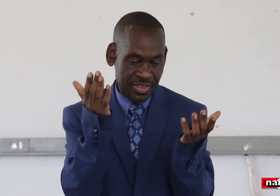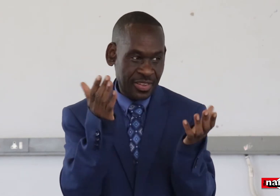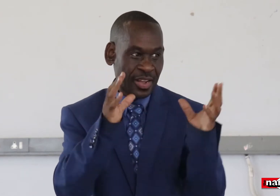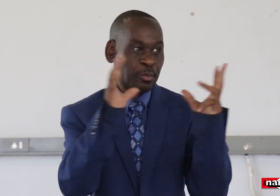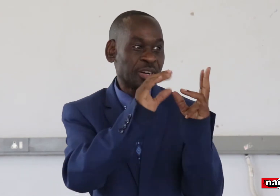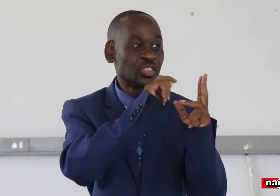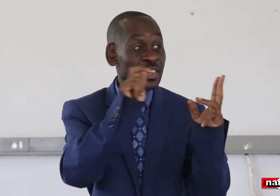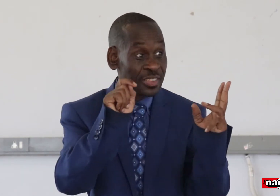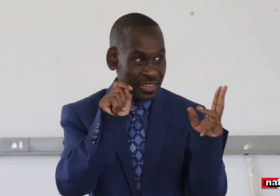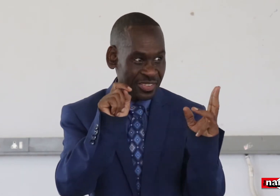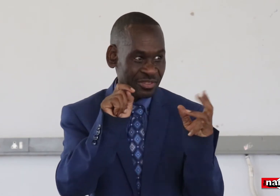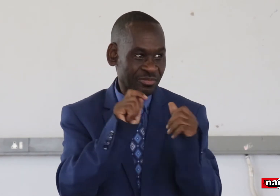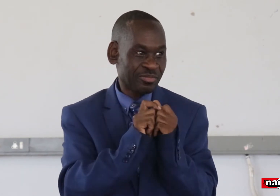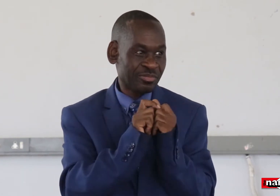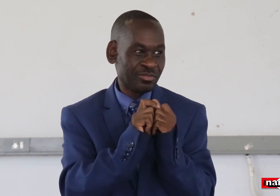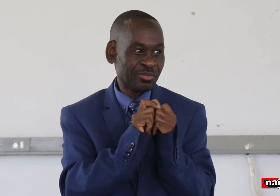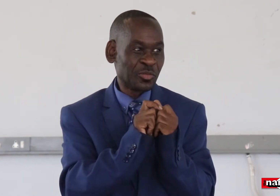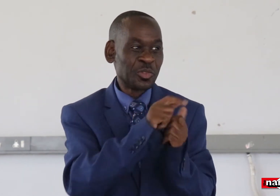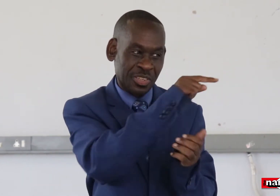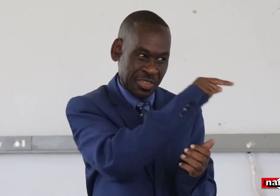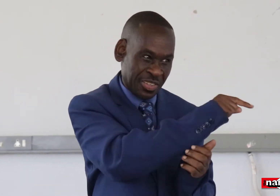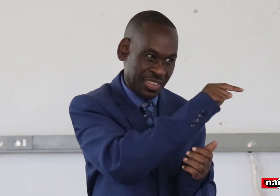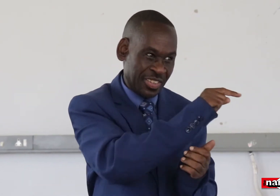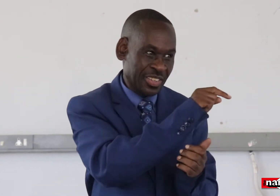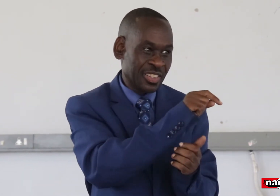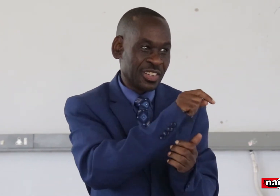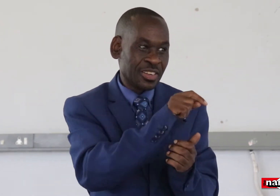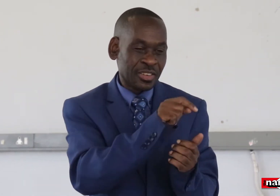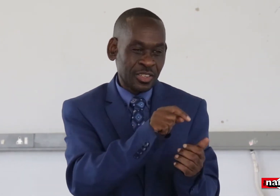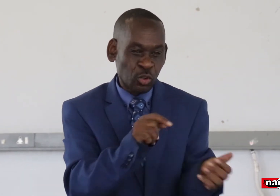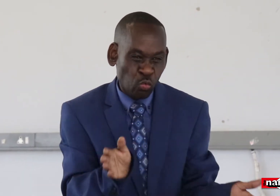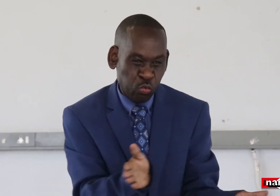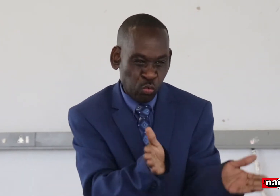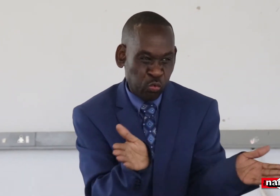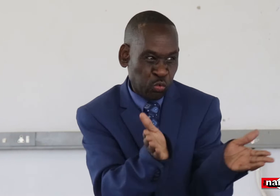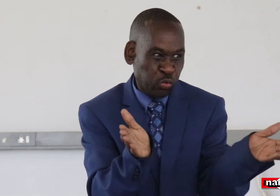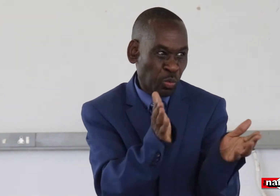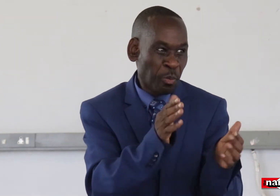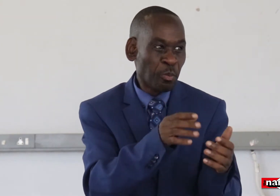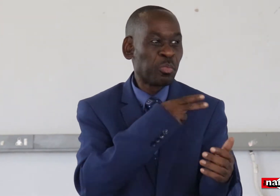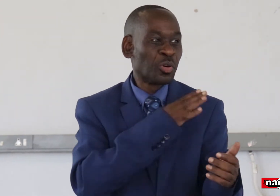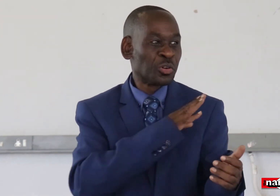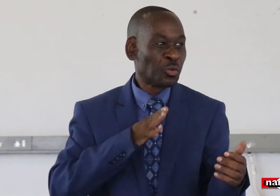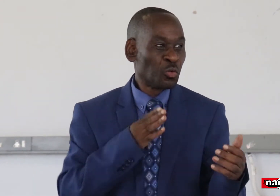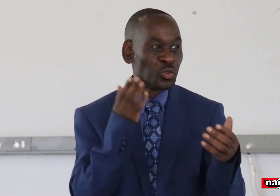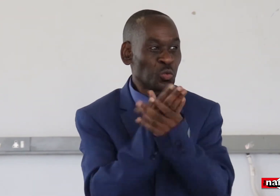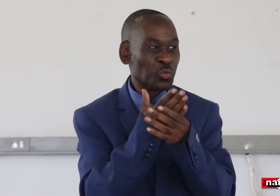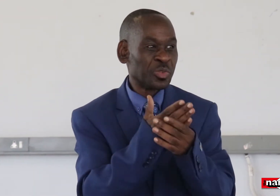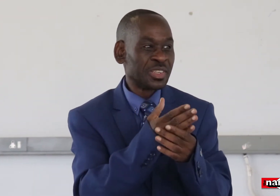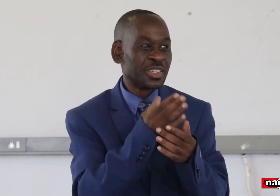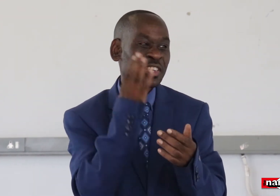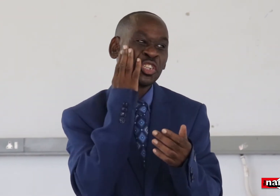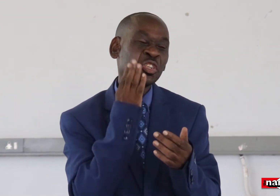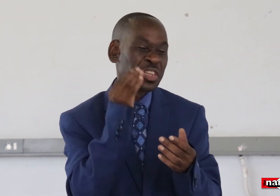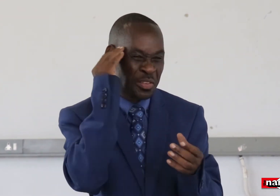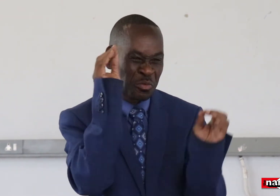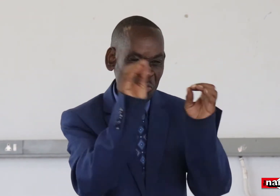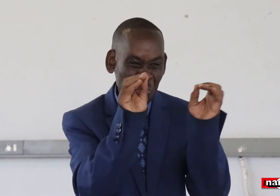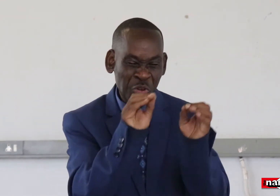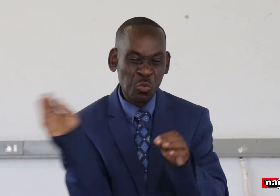But we know where the problem comes from. The company secretary herself is the one who is mobilizing new borders,